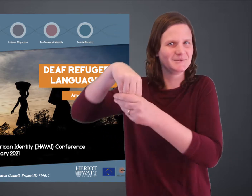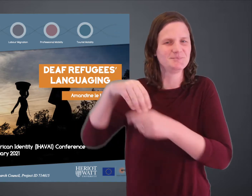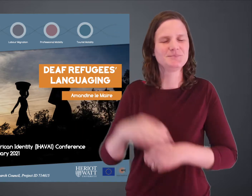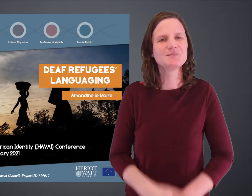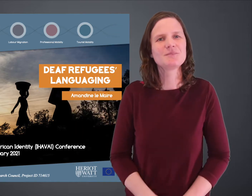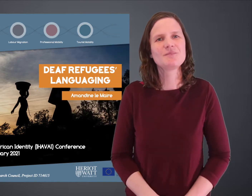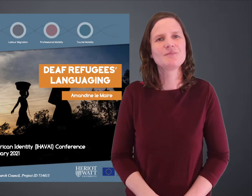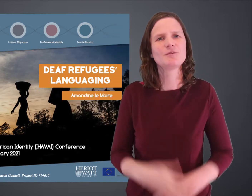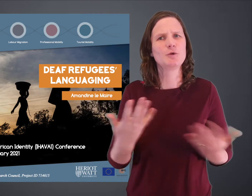Cousters.